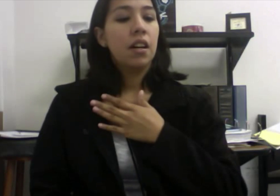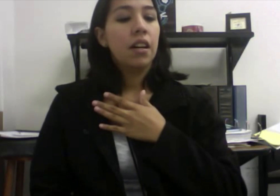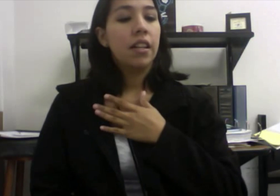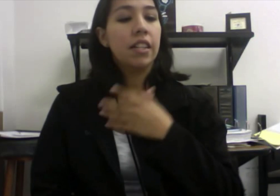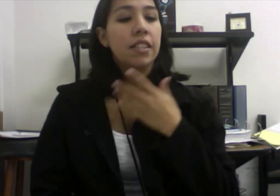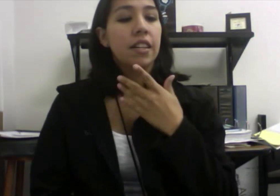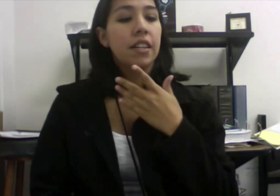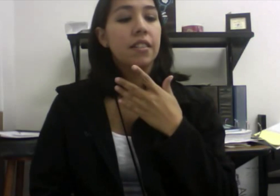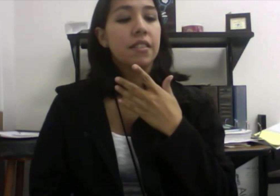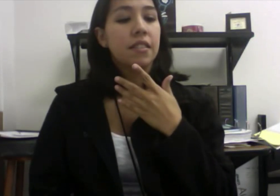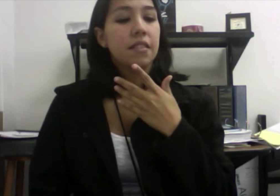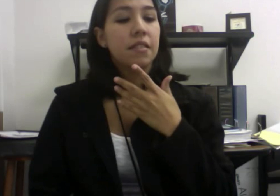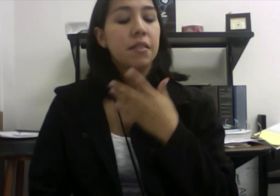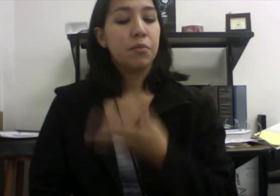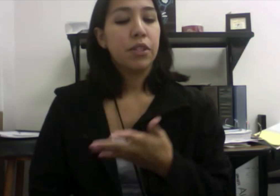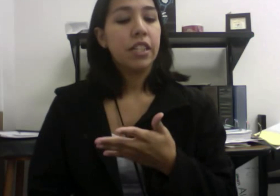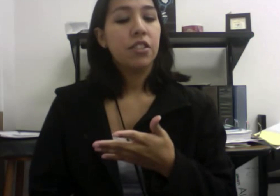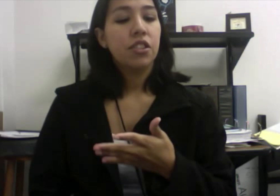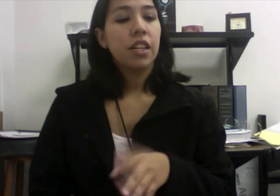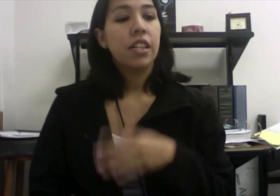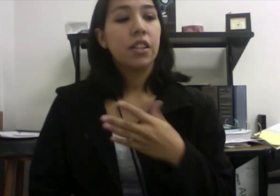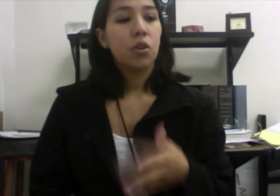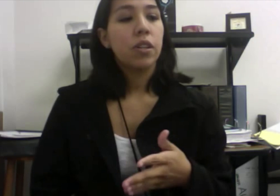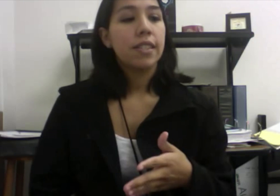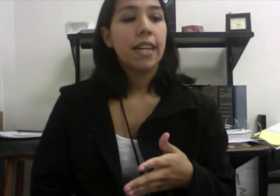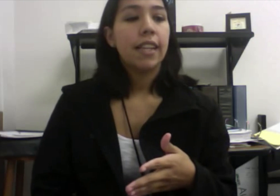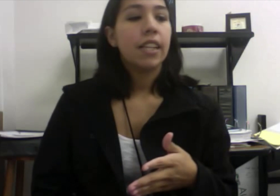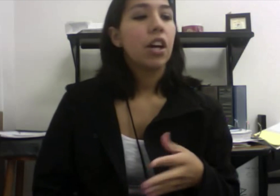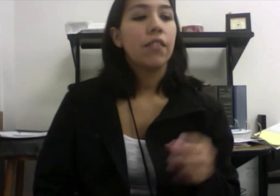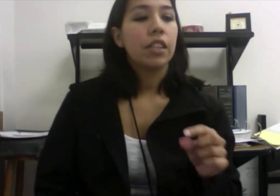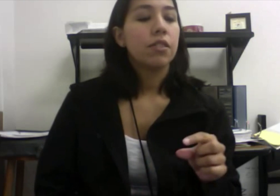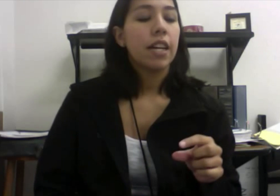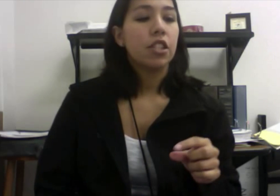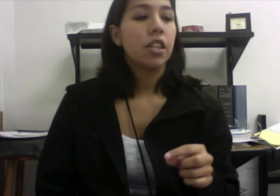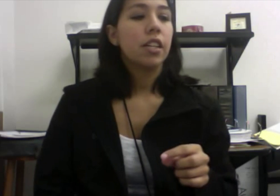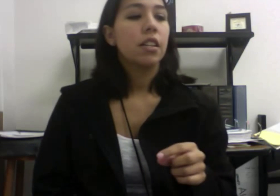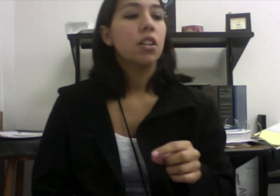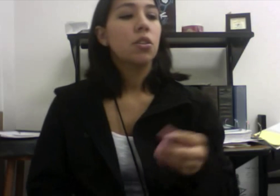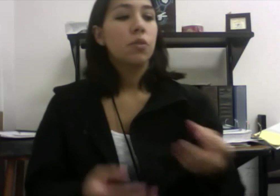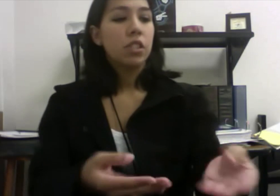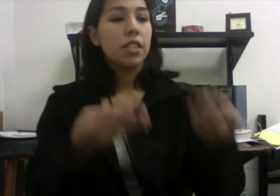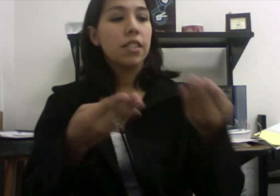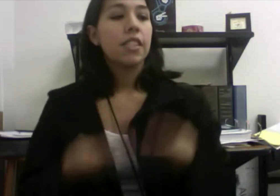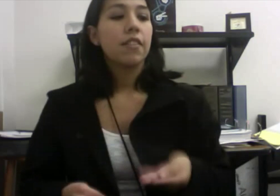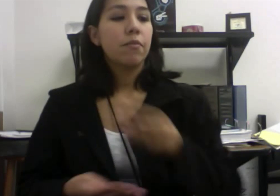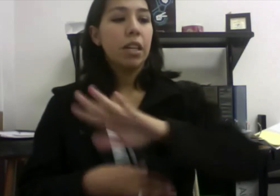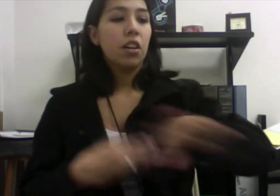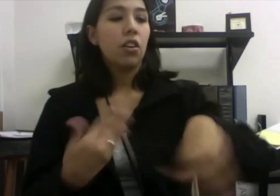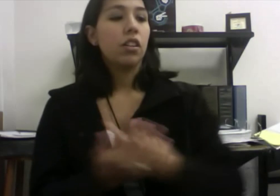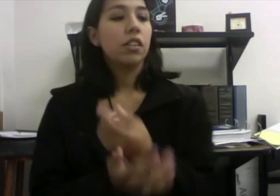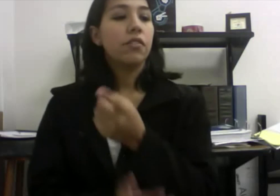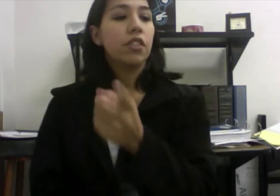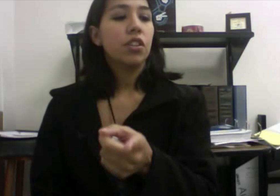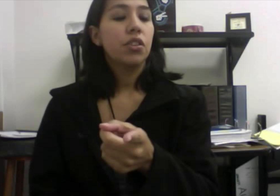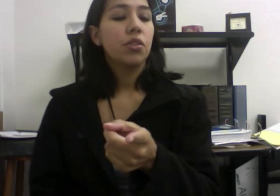And then it does the bridge and then the chorus again, then you have a little section which is give me all of you,